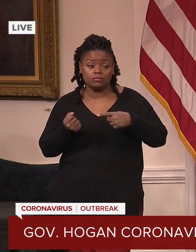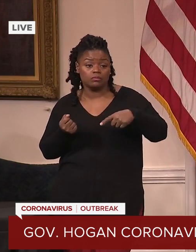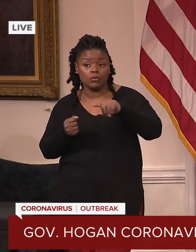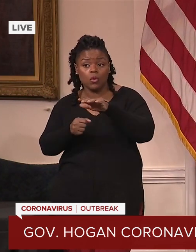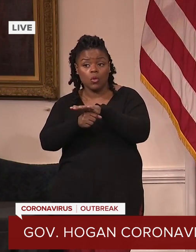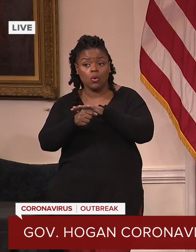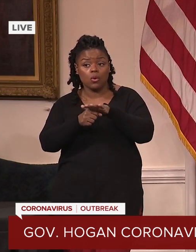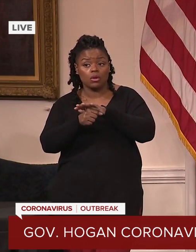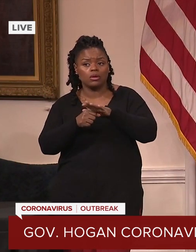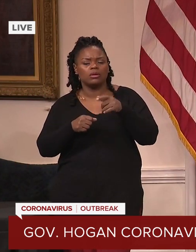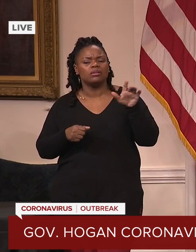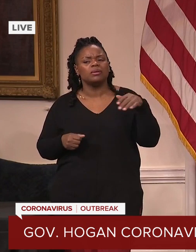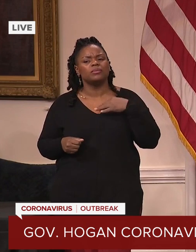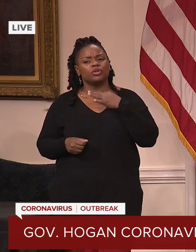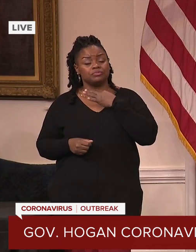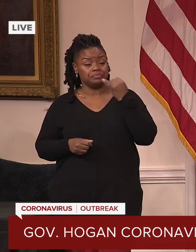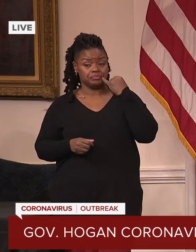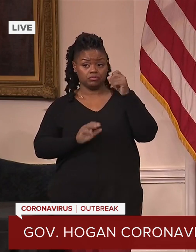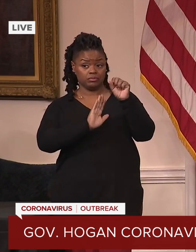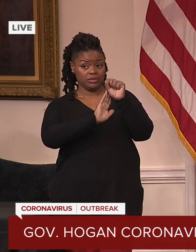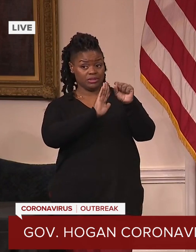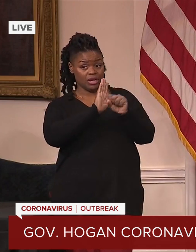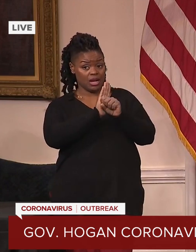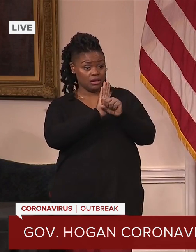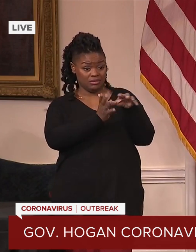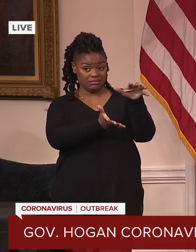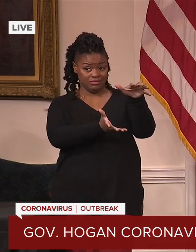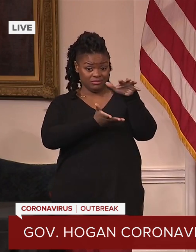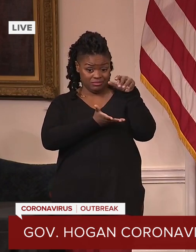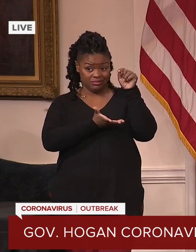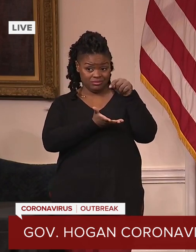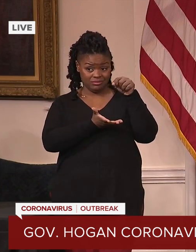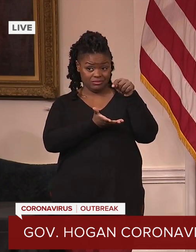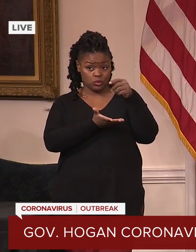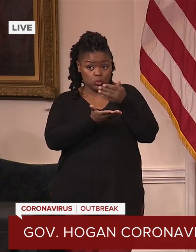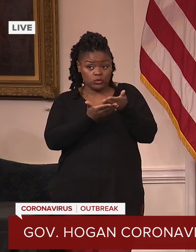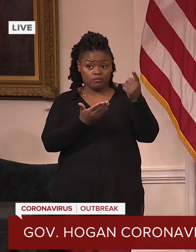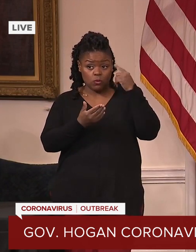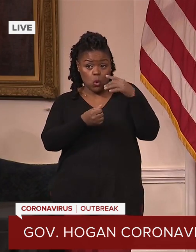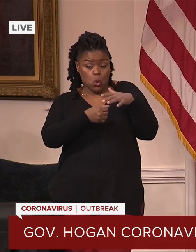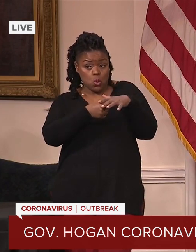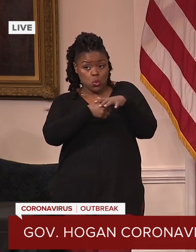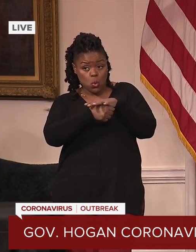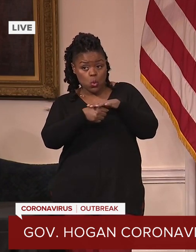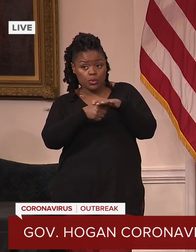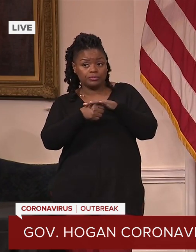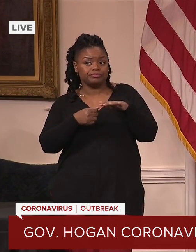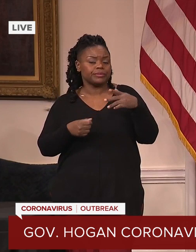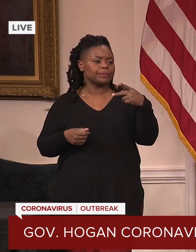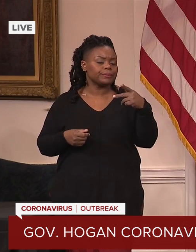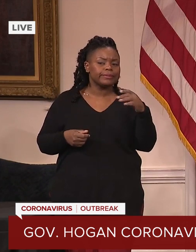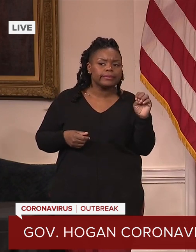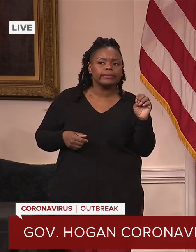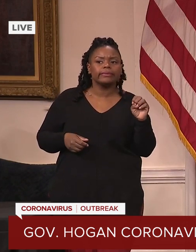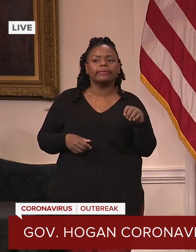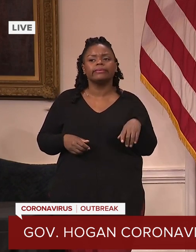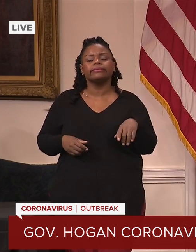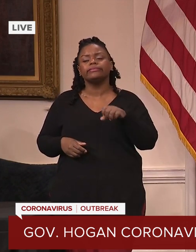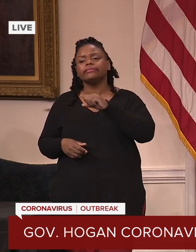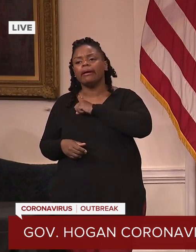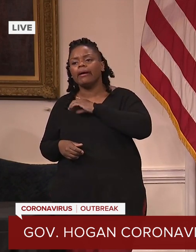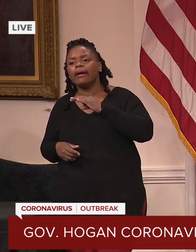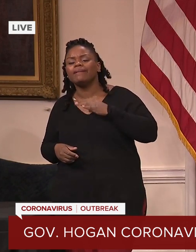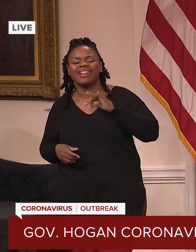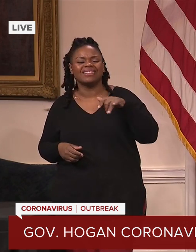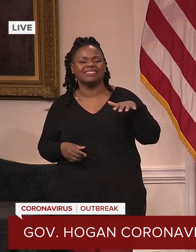state able to provide everything that local governments say they need to carry out this gentleman? And also, what is it that Maryland and other states need from the